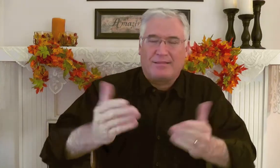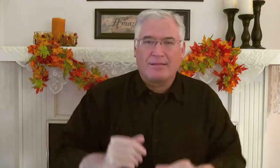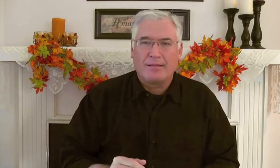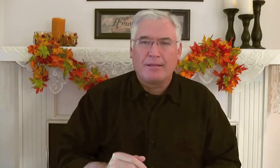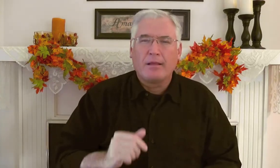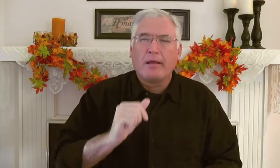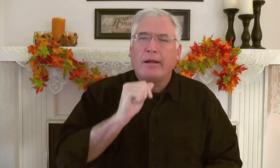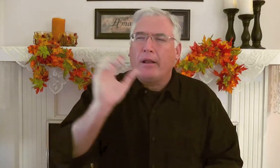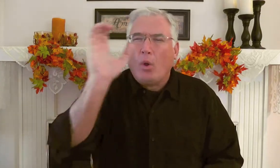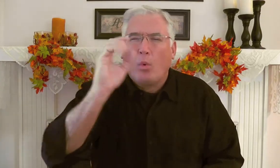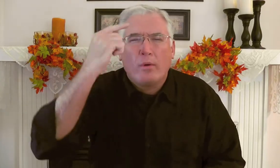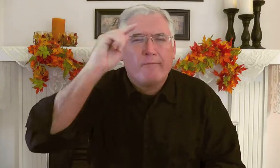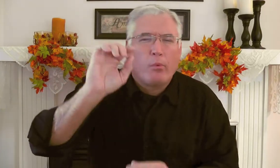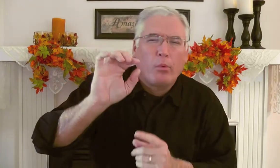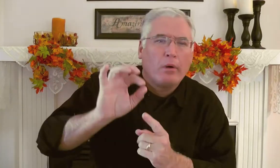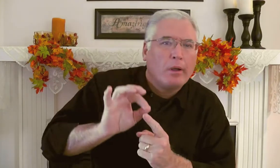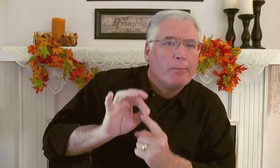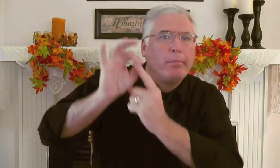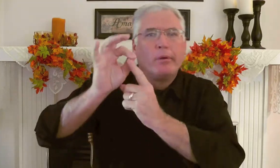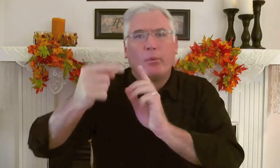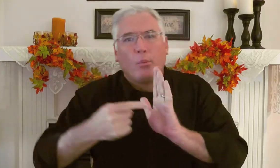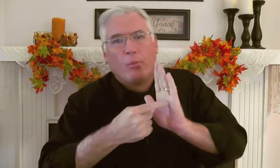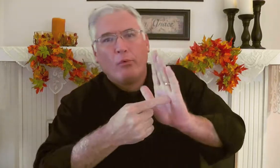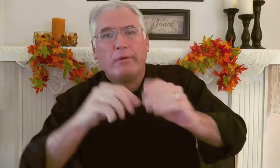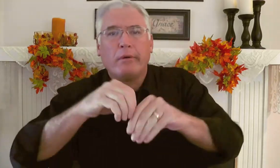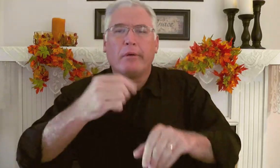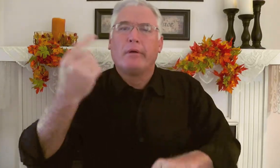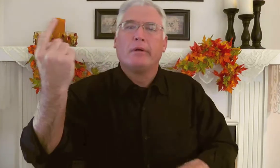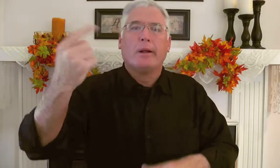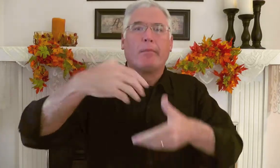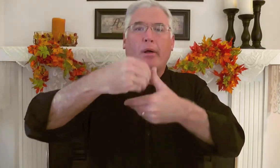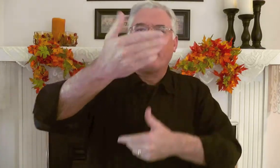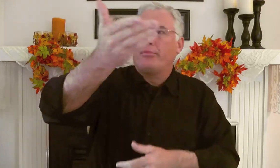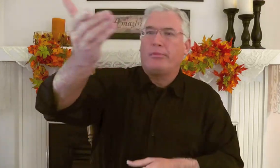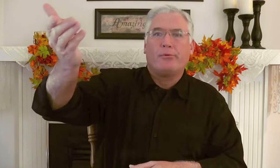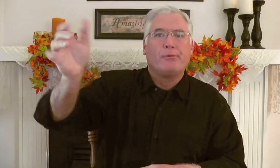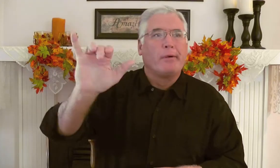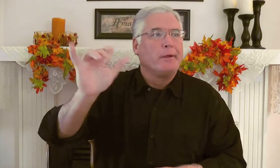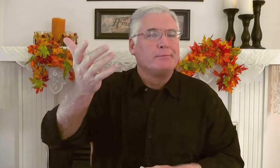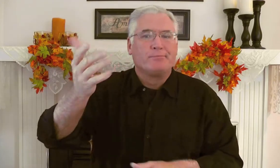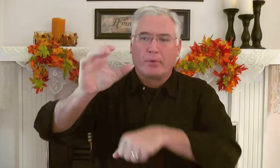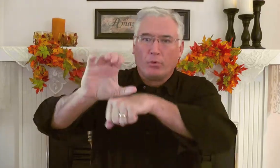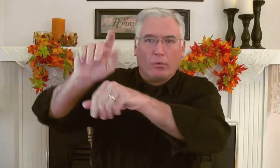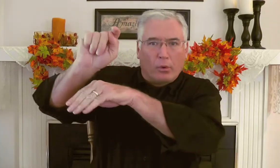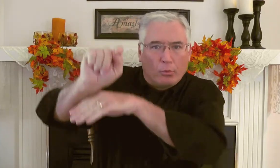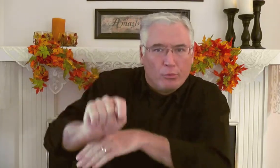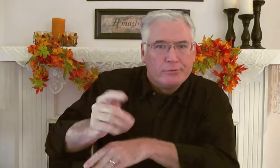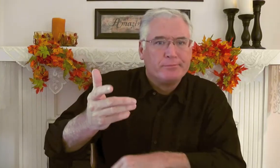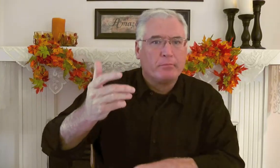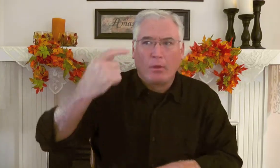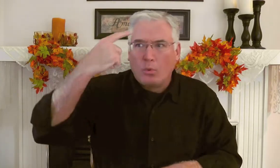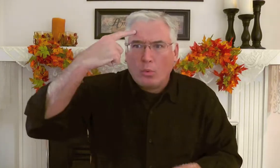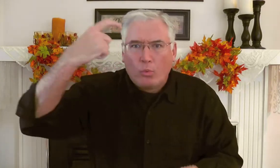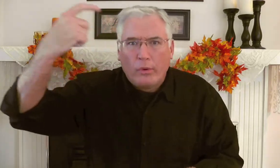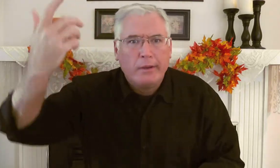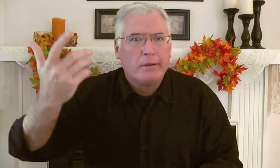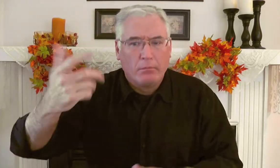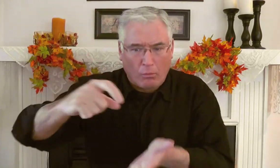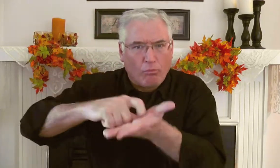all of his promises in the Bible. And that we're not looking for some kind of special revelation outside the Bible. Like, for example, church